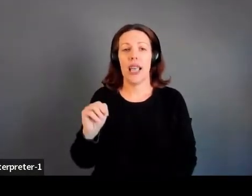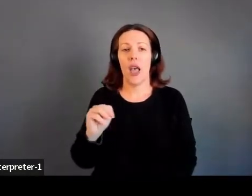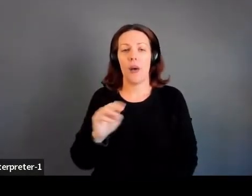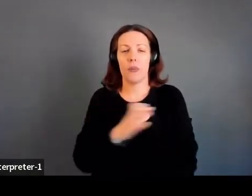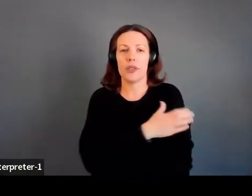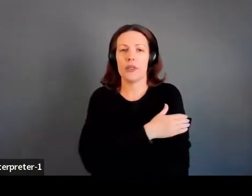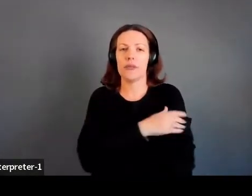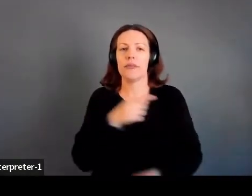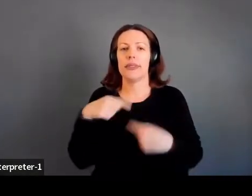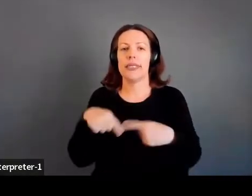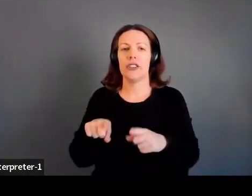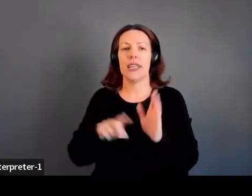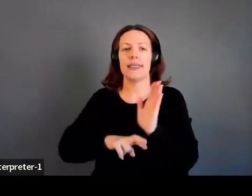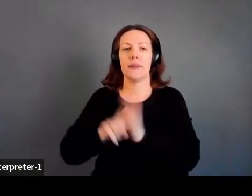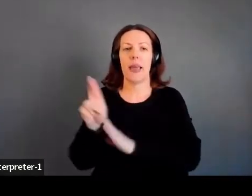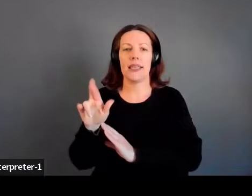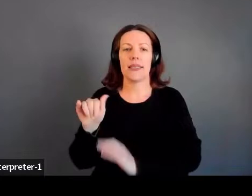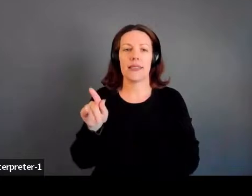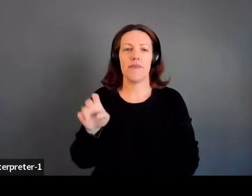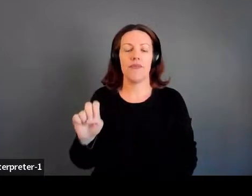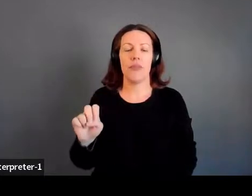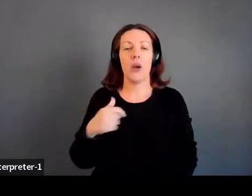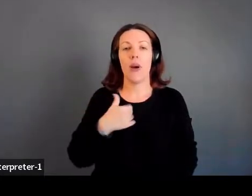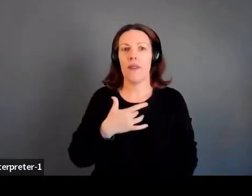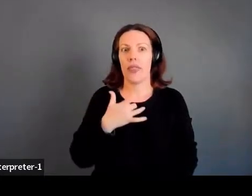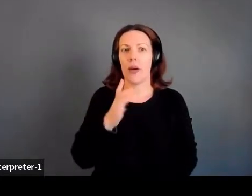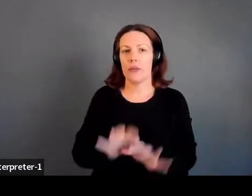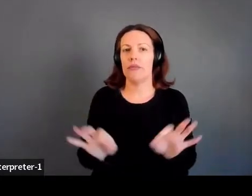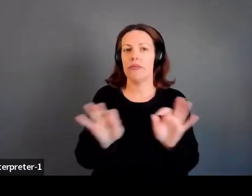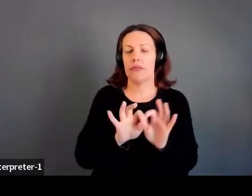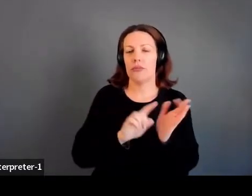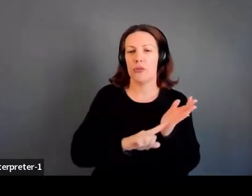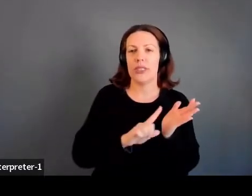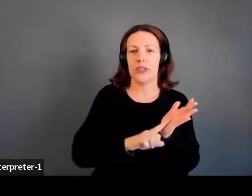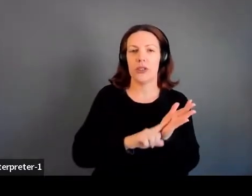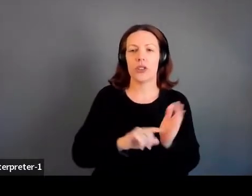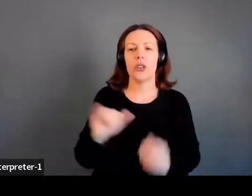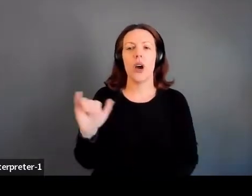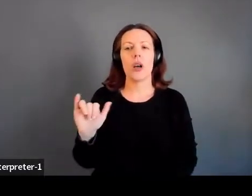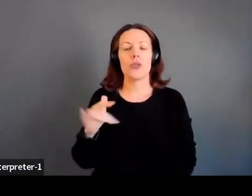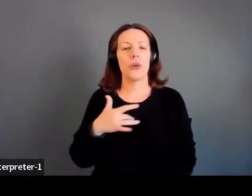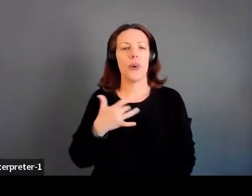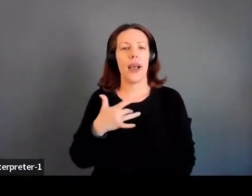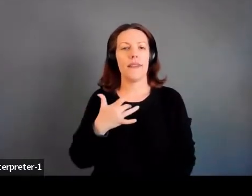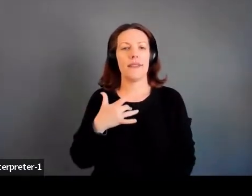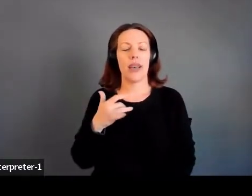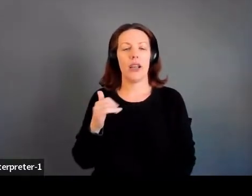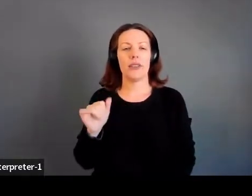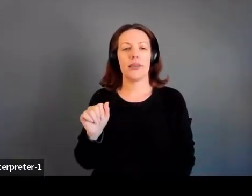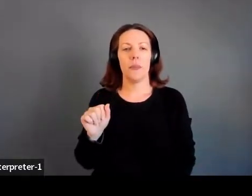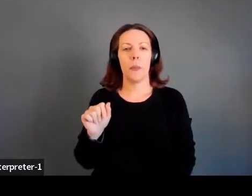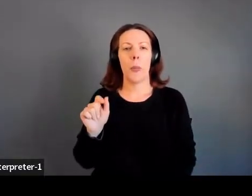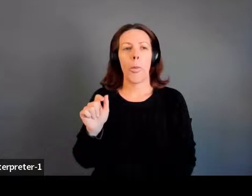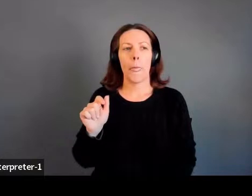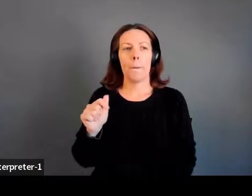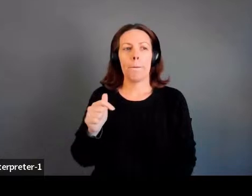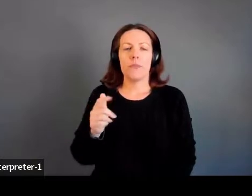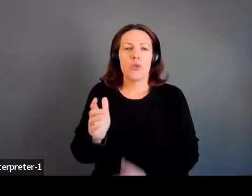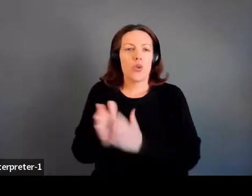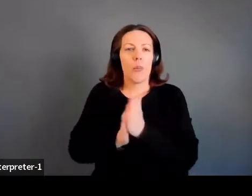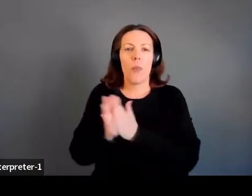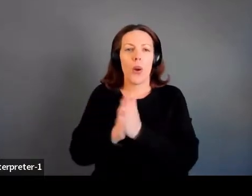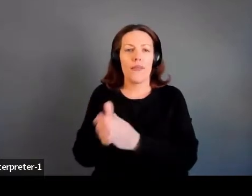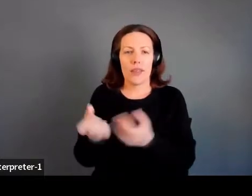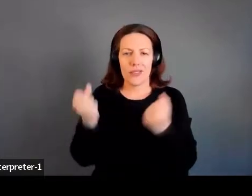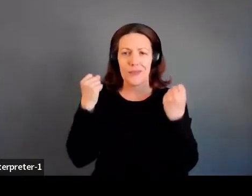was very meaningful to me. And also because I felt like it was, you know, something that was so motivating to so many